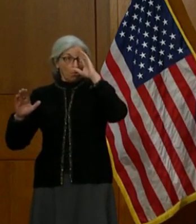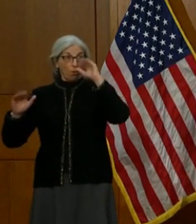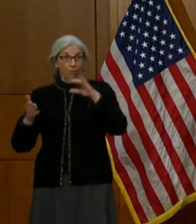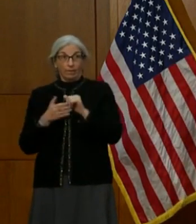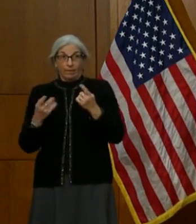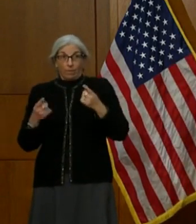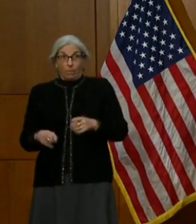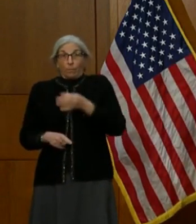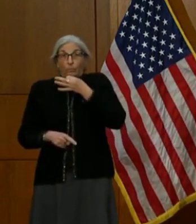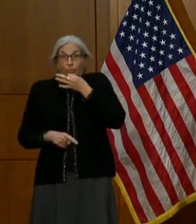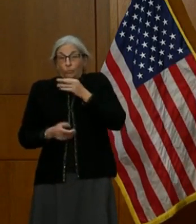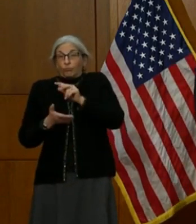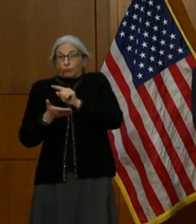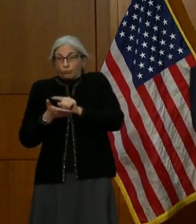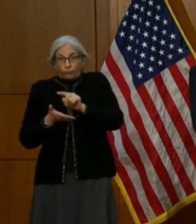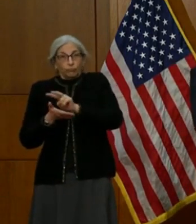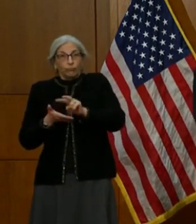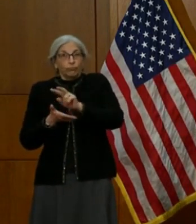weeks.